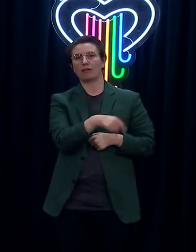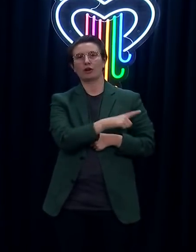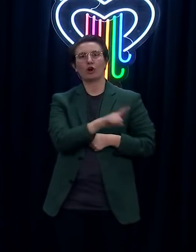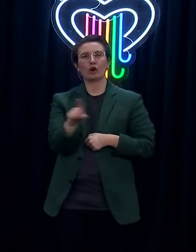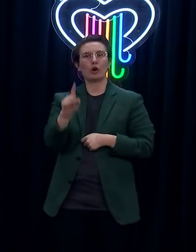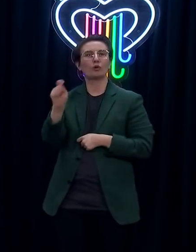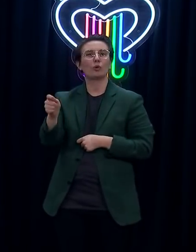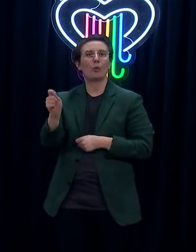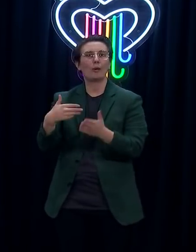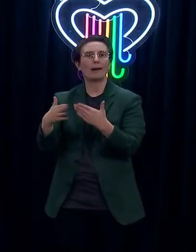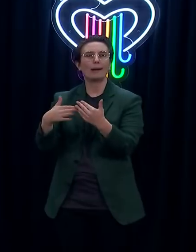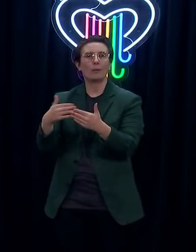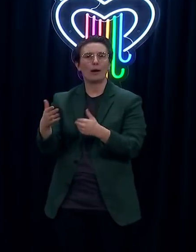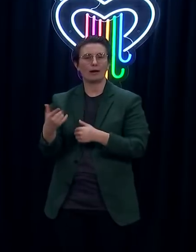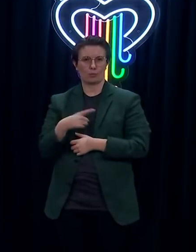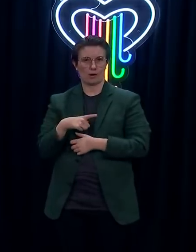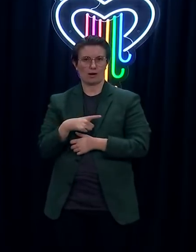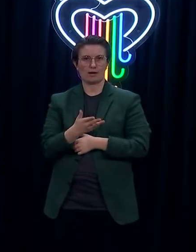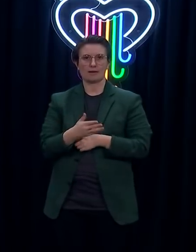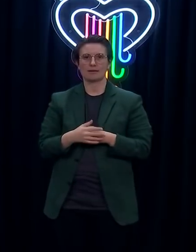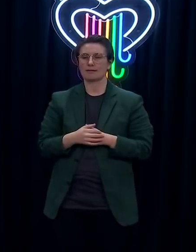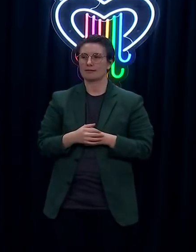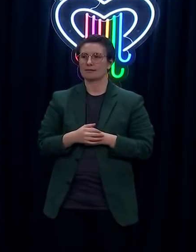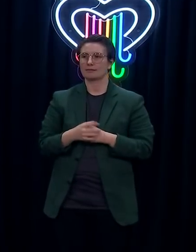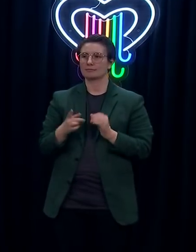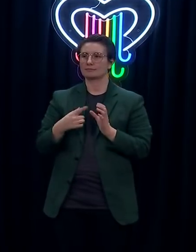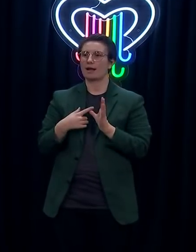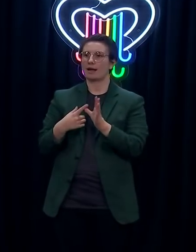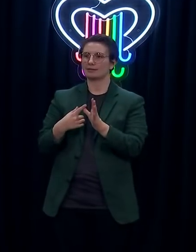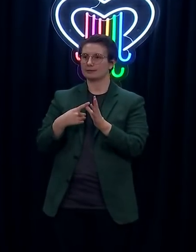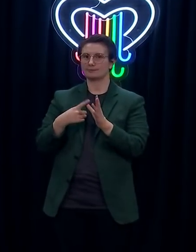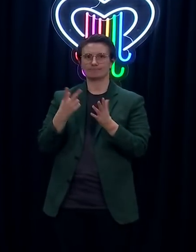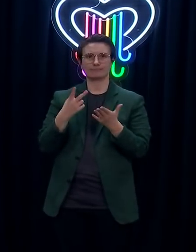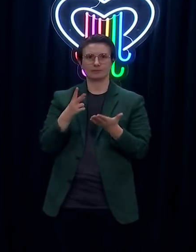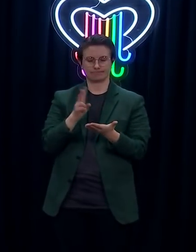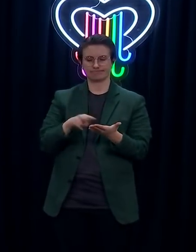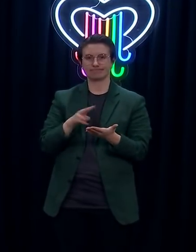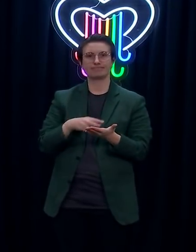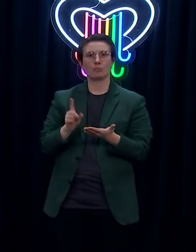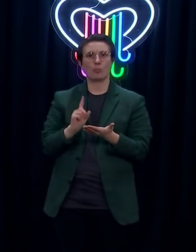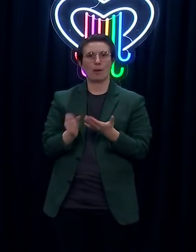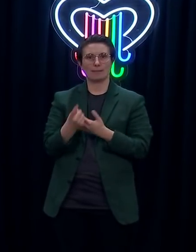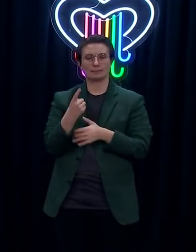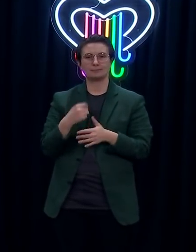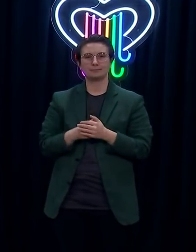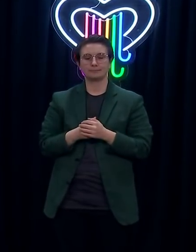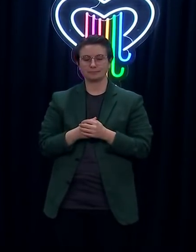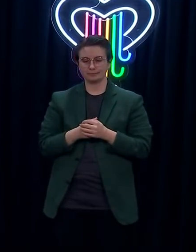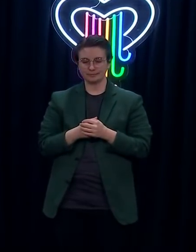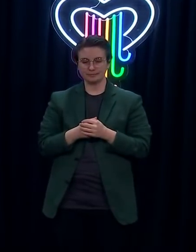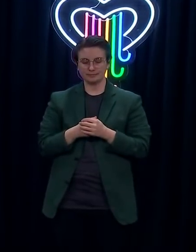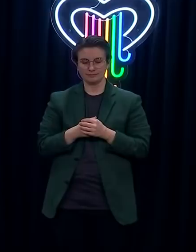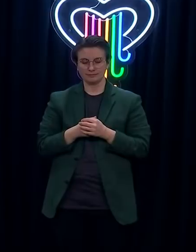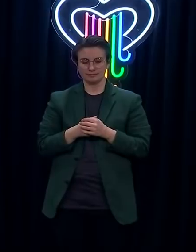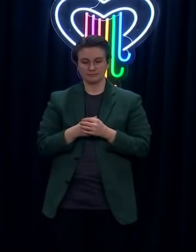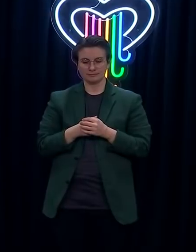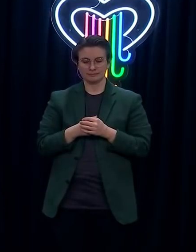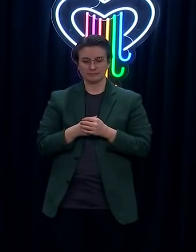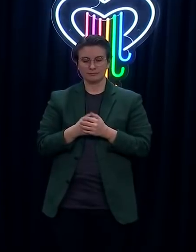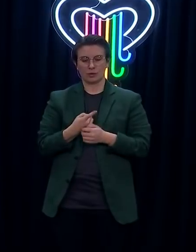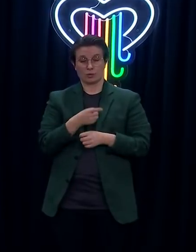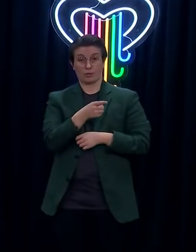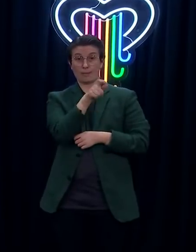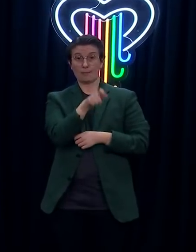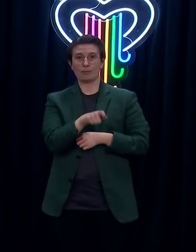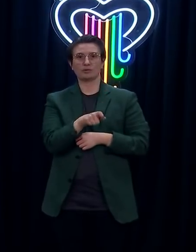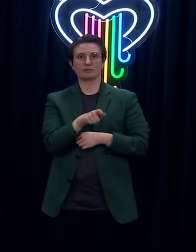through exactly what happened with that individual. So, they were tested as soon as... I don't know whether they were reporting symptoms.